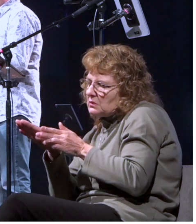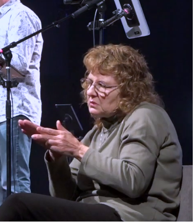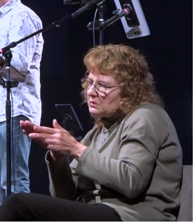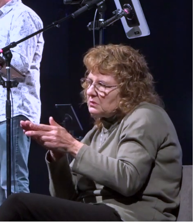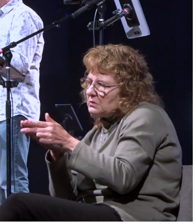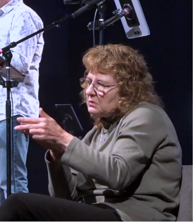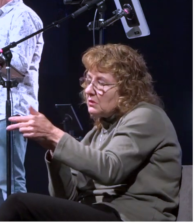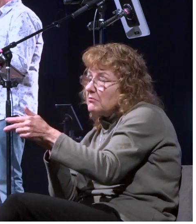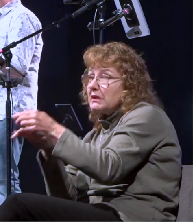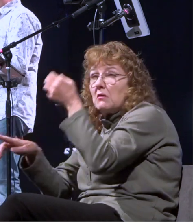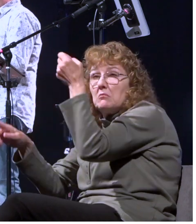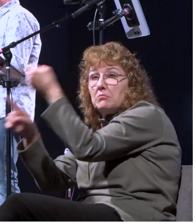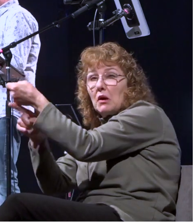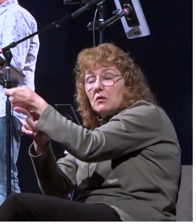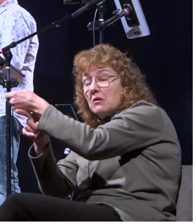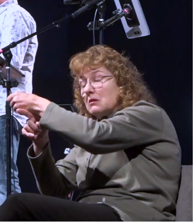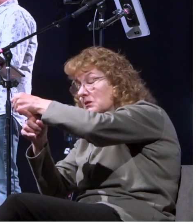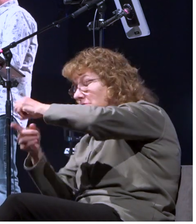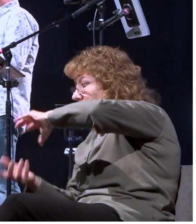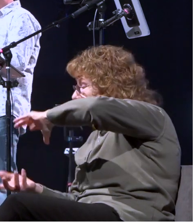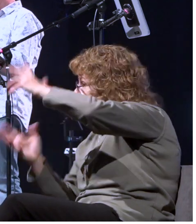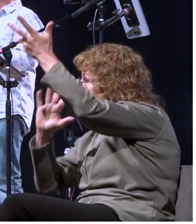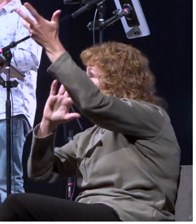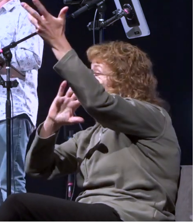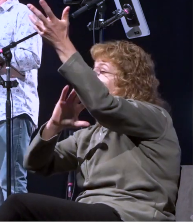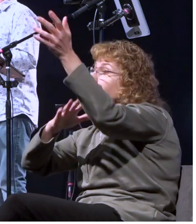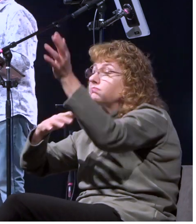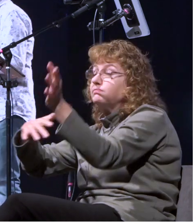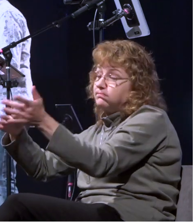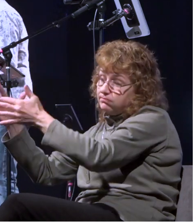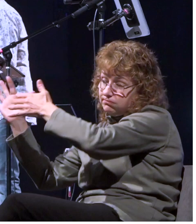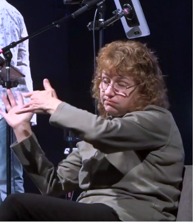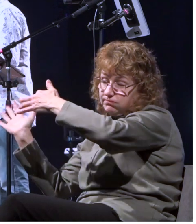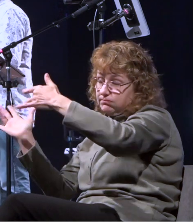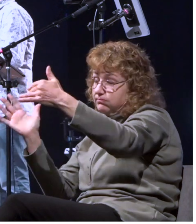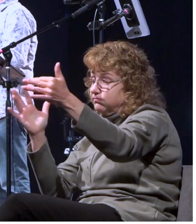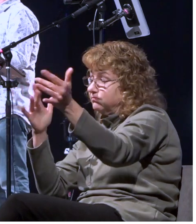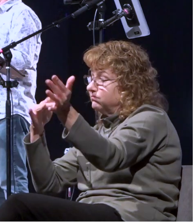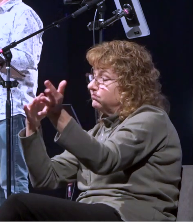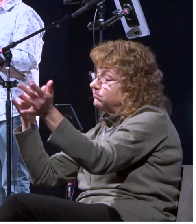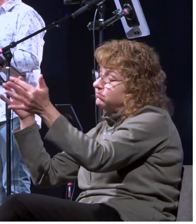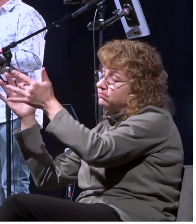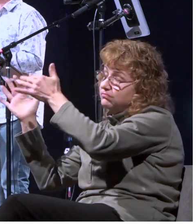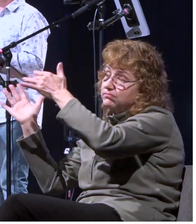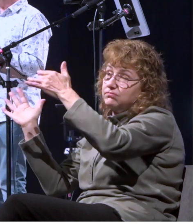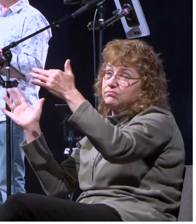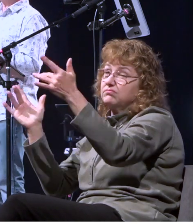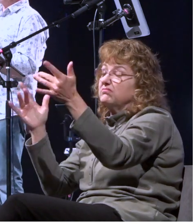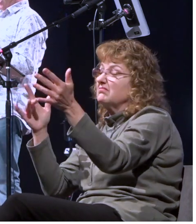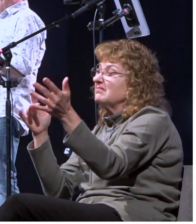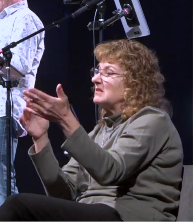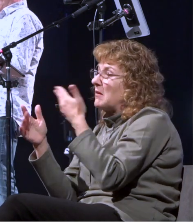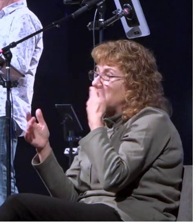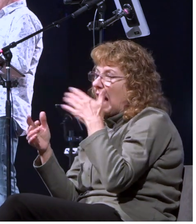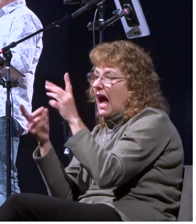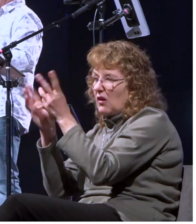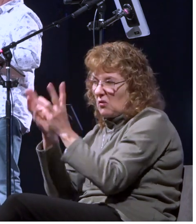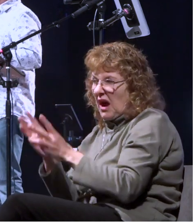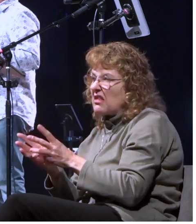tempestuous headwind arose called uricleidon uh this is just a local weather phenomenon when i was a